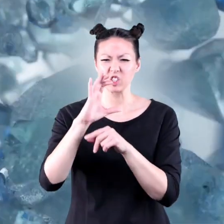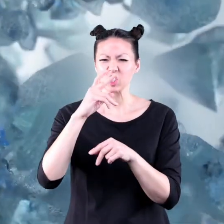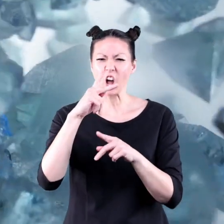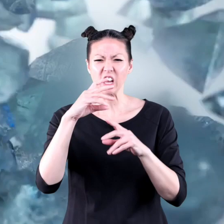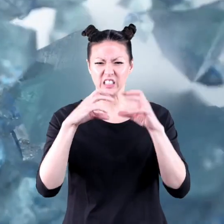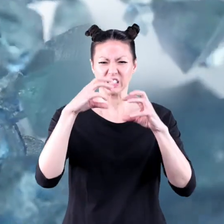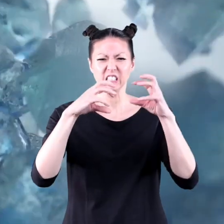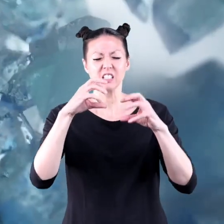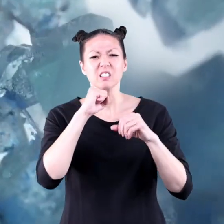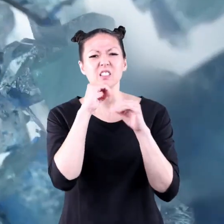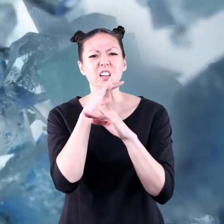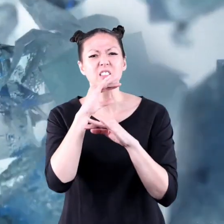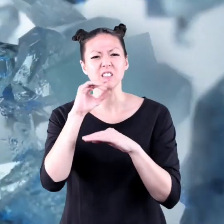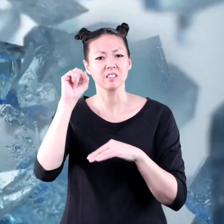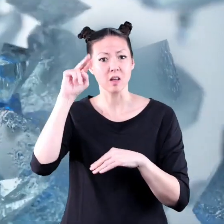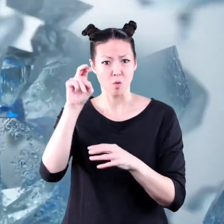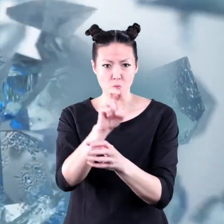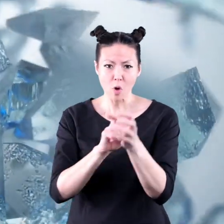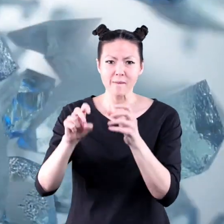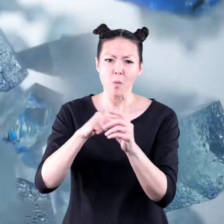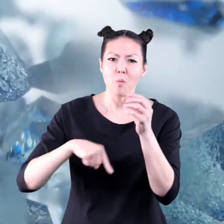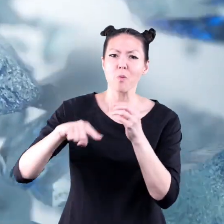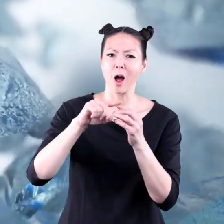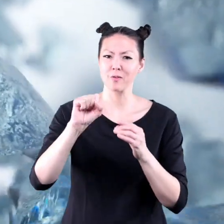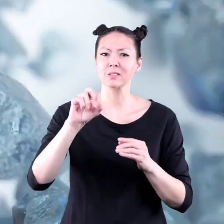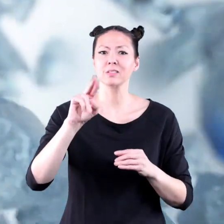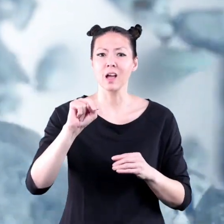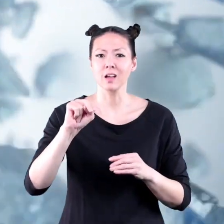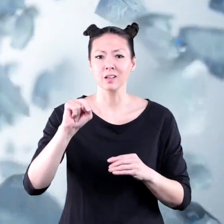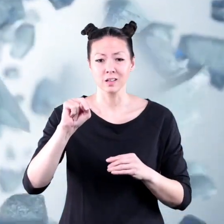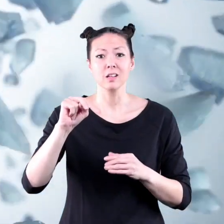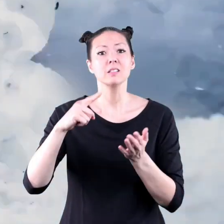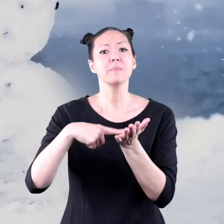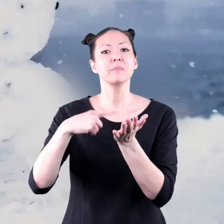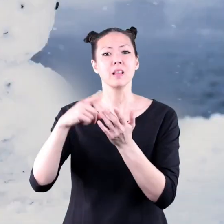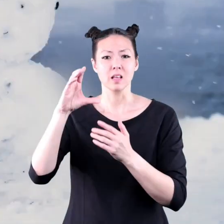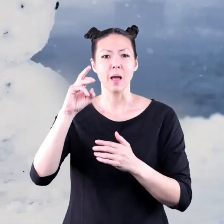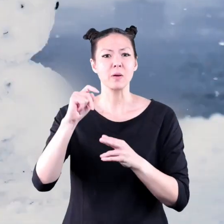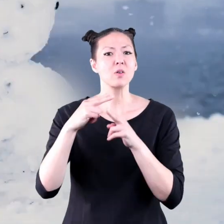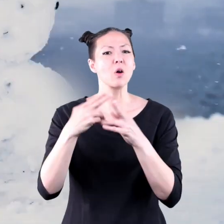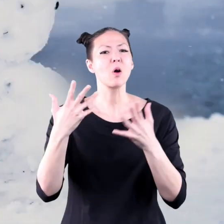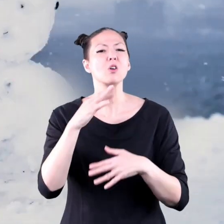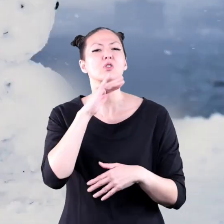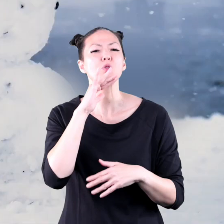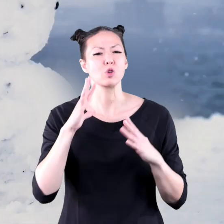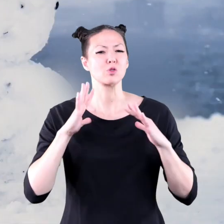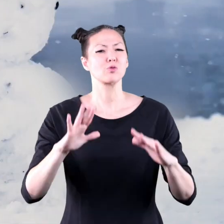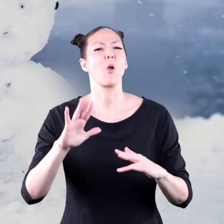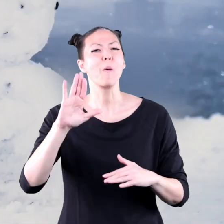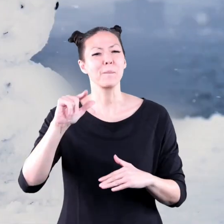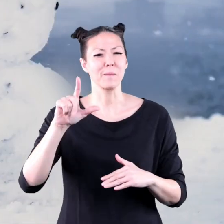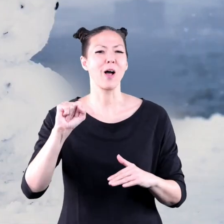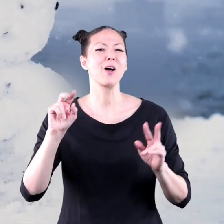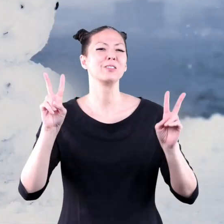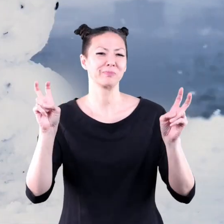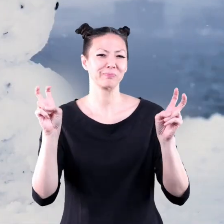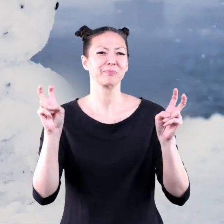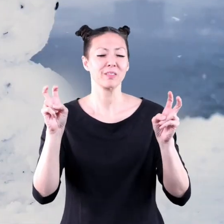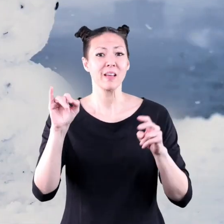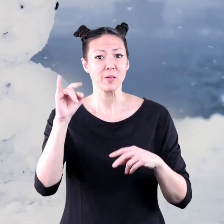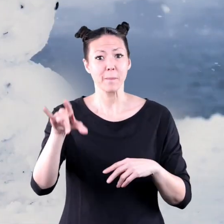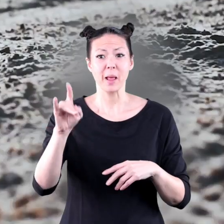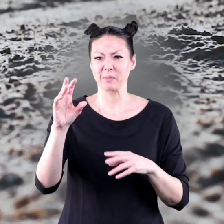Comets are chunks of dust and ice that travel around the sun. People sometimes call comets dirty snowballs.